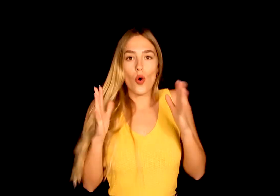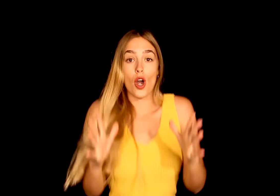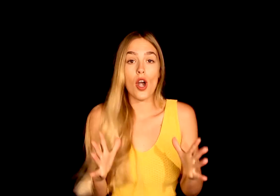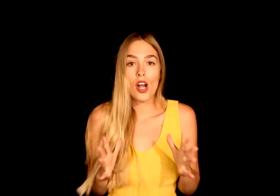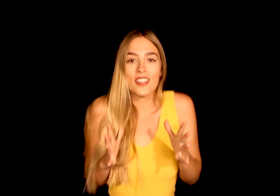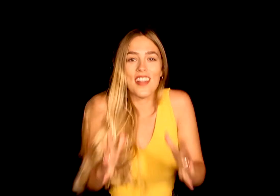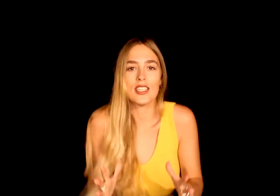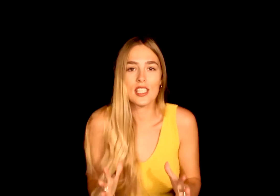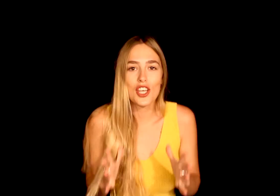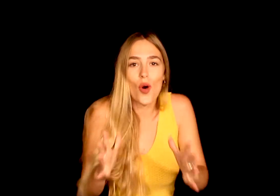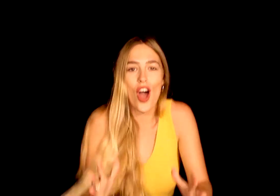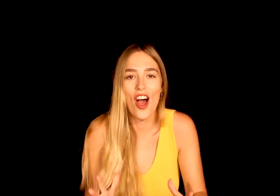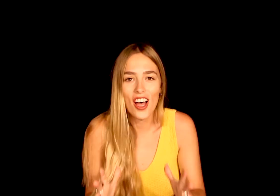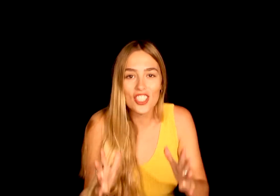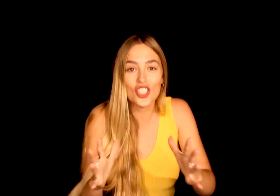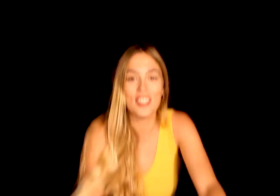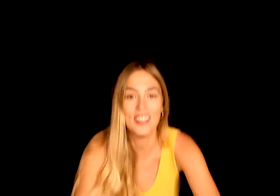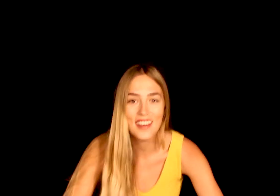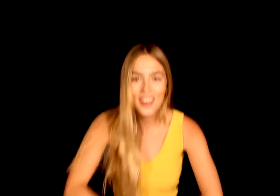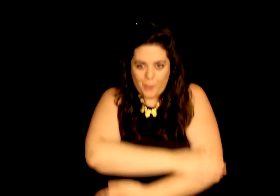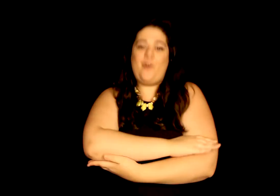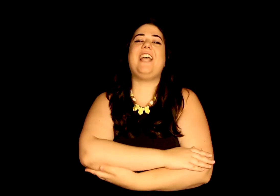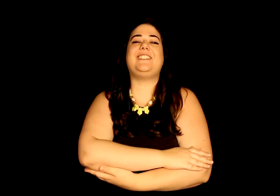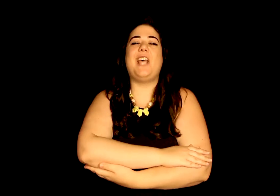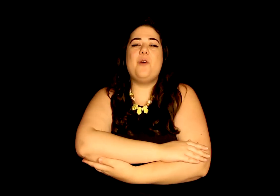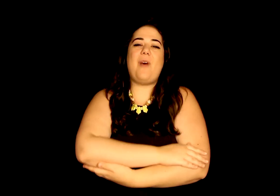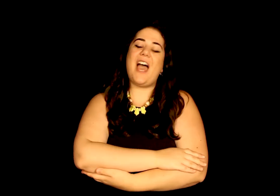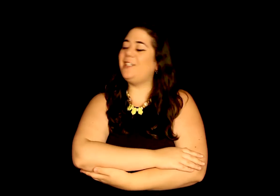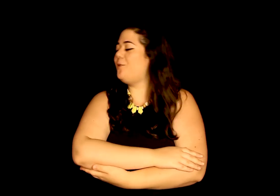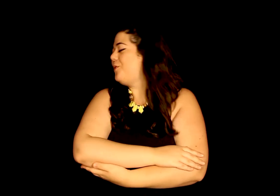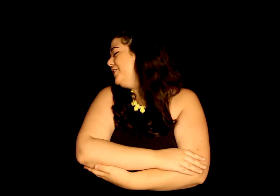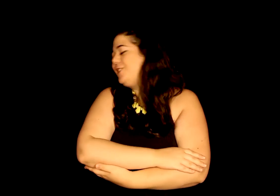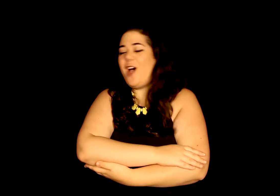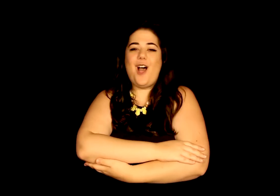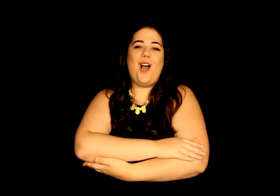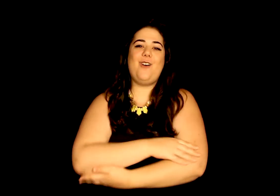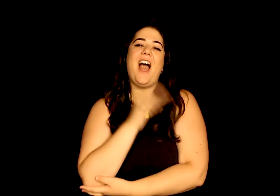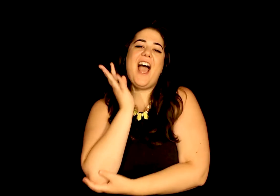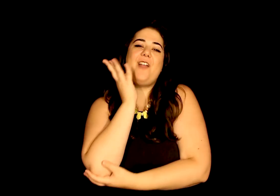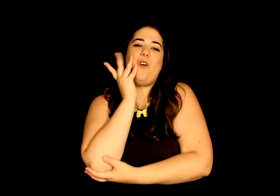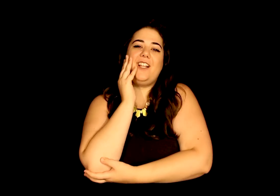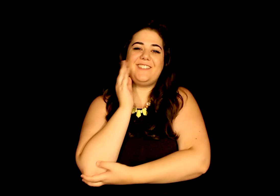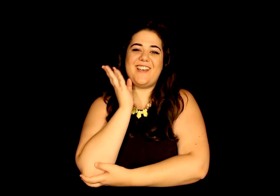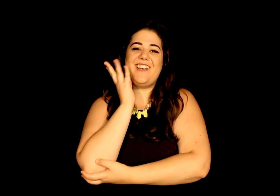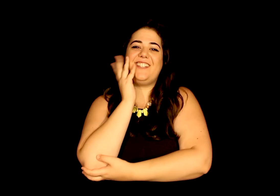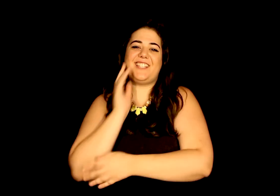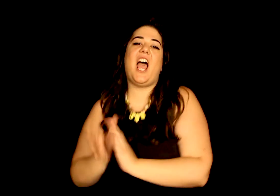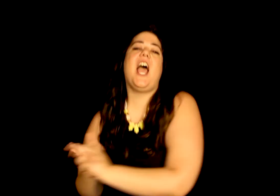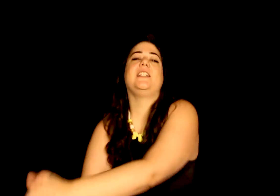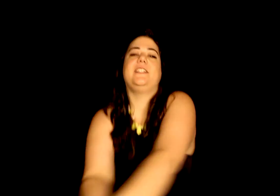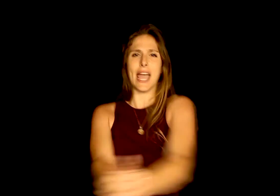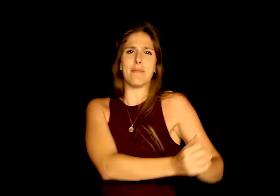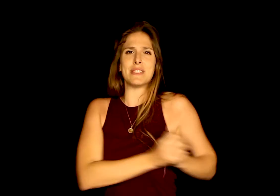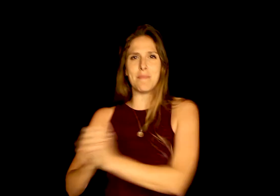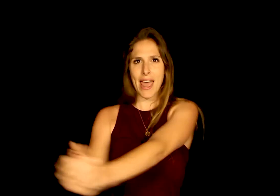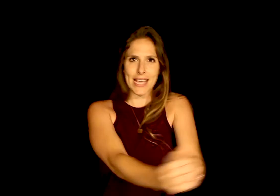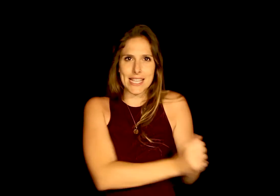Wordlessly watching, he waits By the window and wonders At the empty place